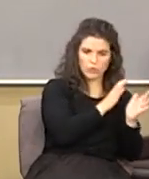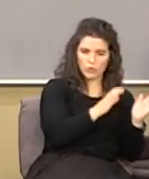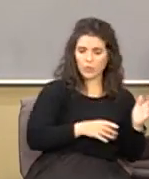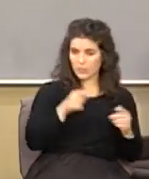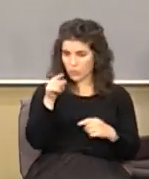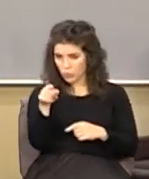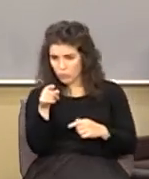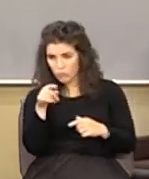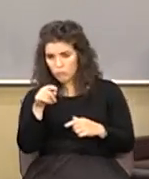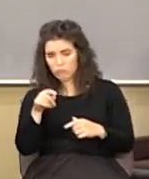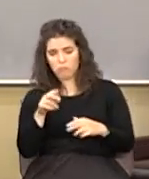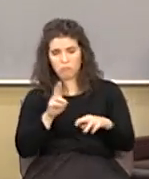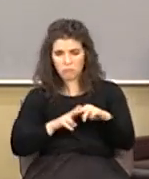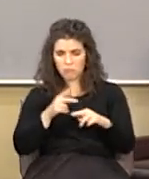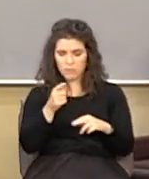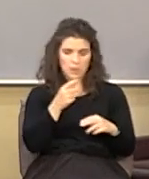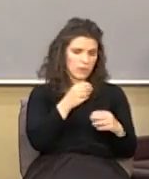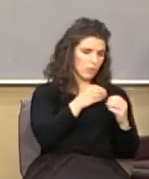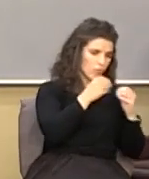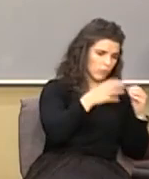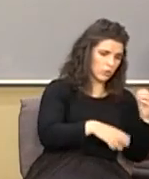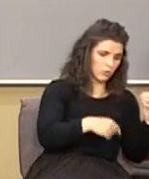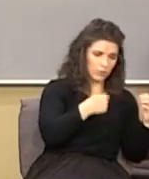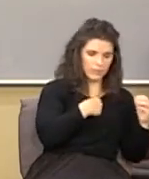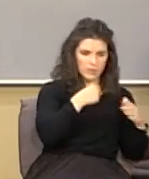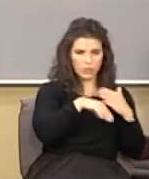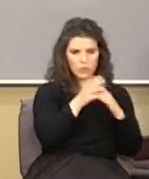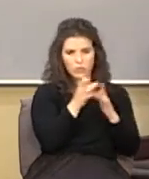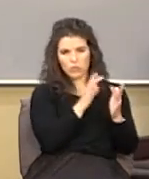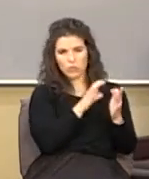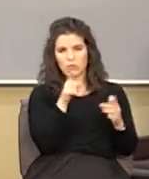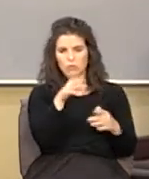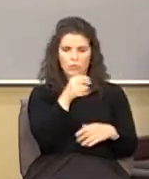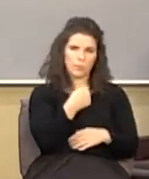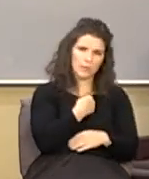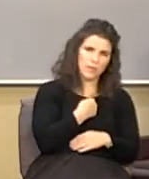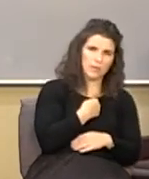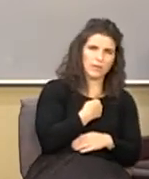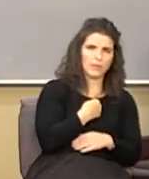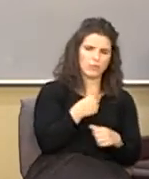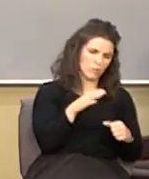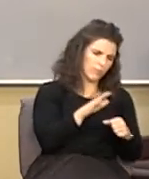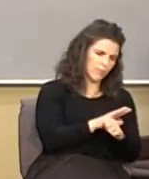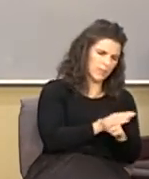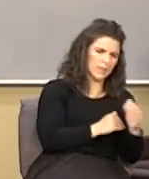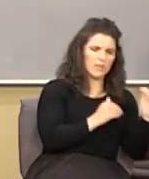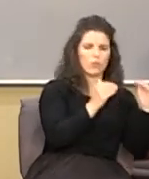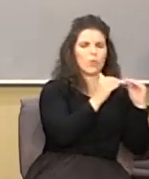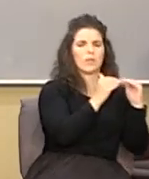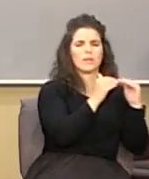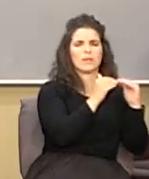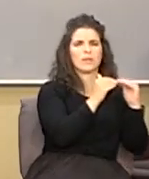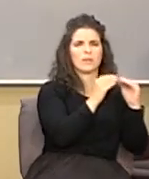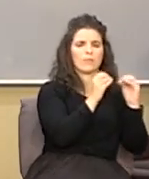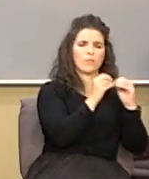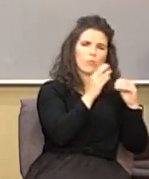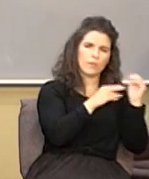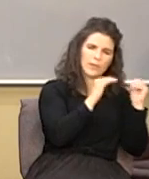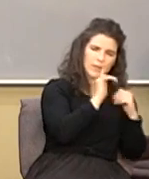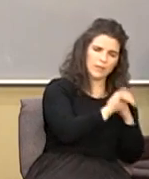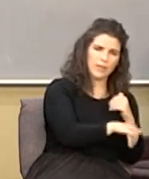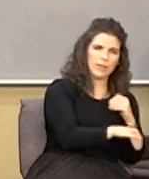sitting next to you he's as rich to me and Jesus Christ as he is to you and you to me there's complete total equality more than that